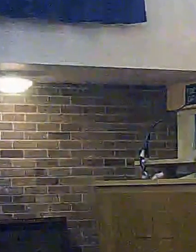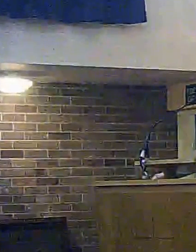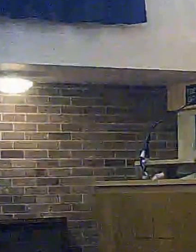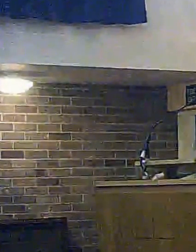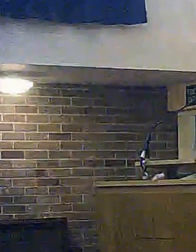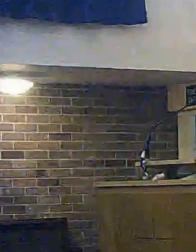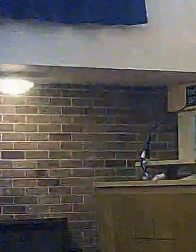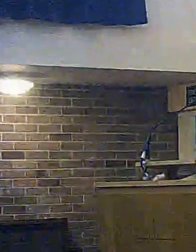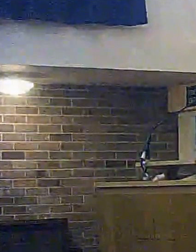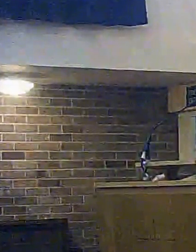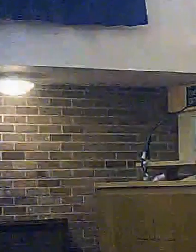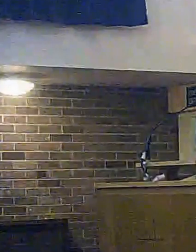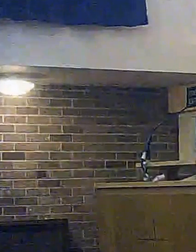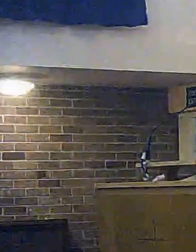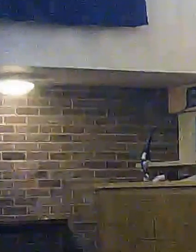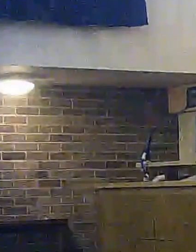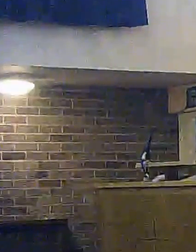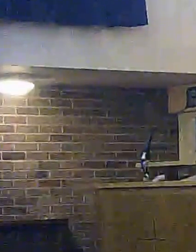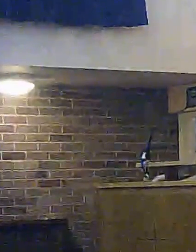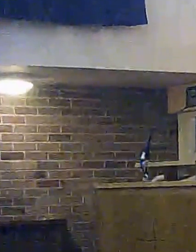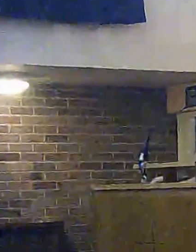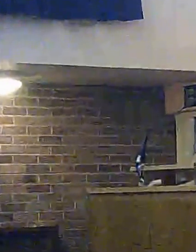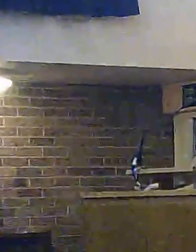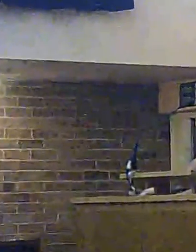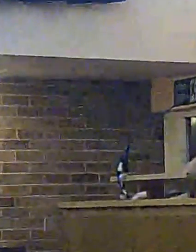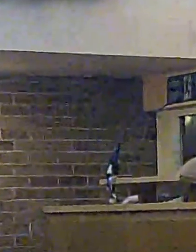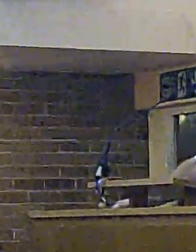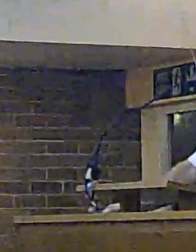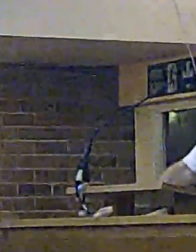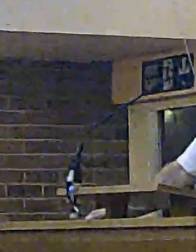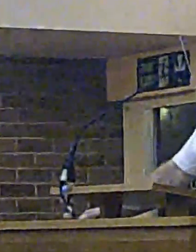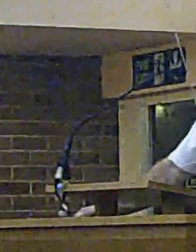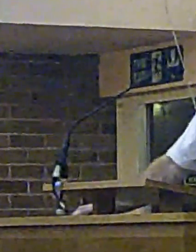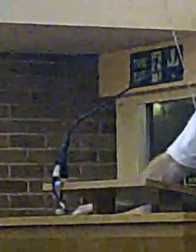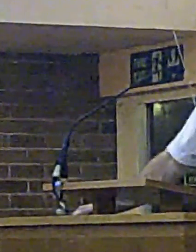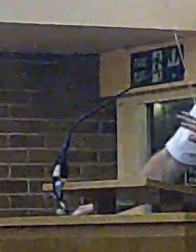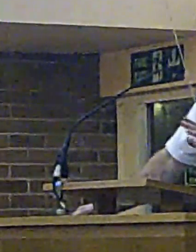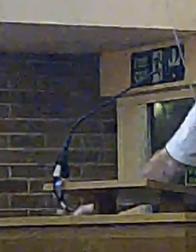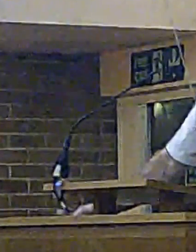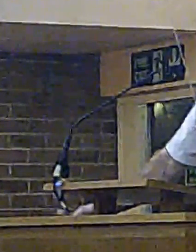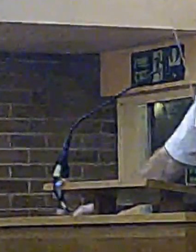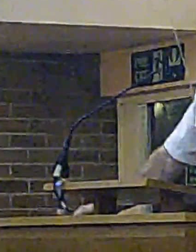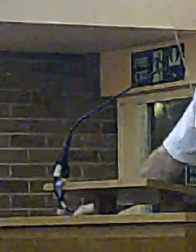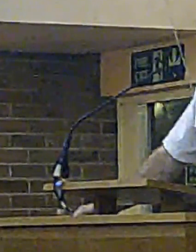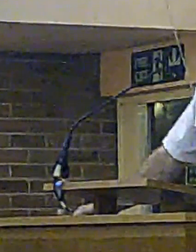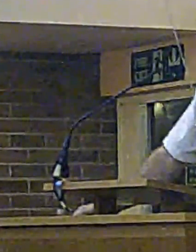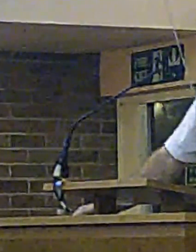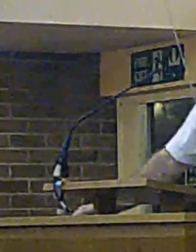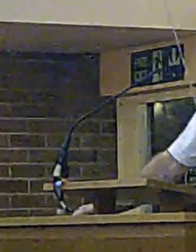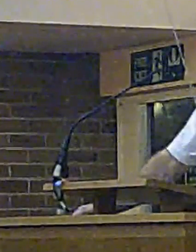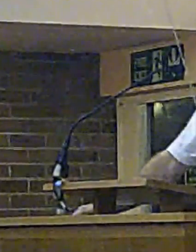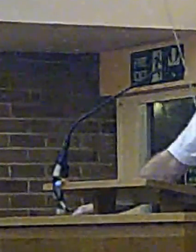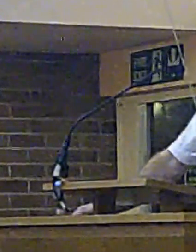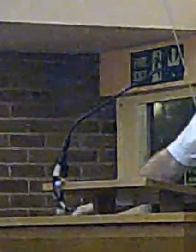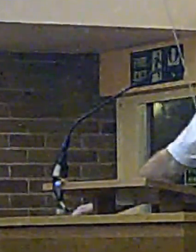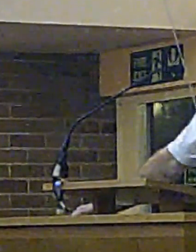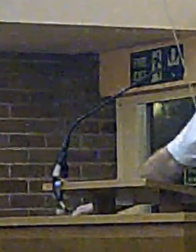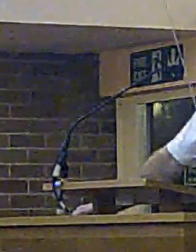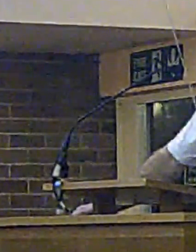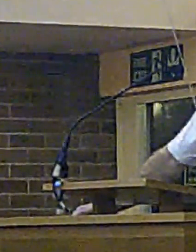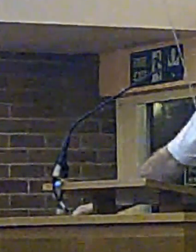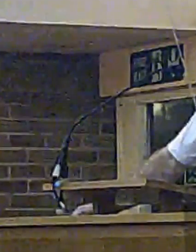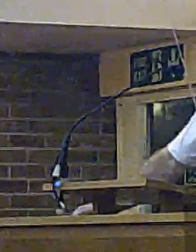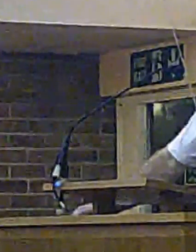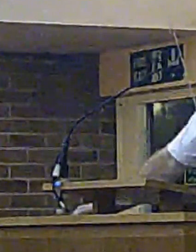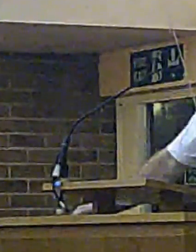stand-alone statutory body convened under Section 1 of the Fire and Rescue